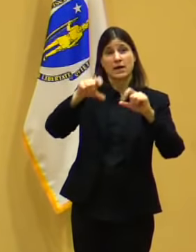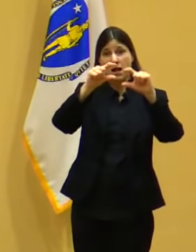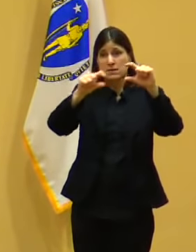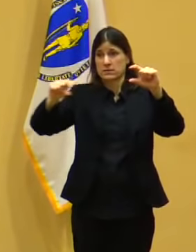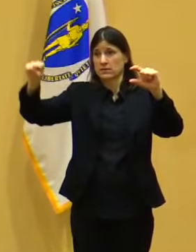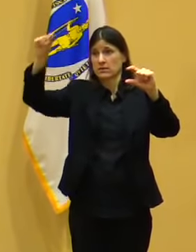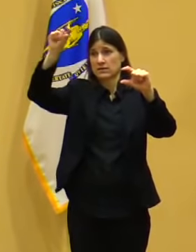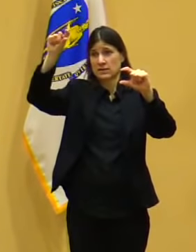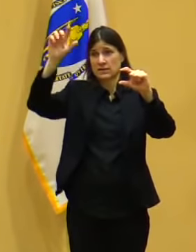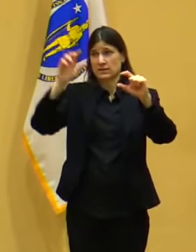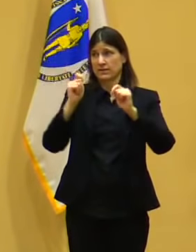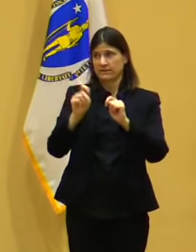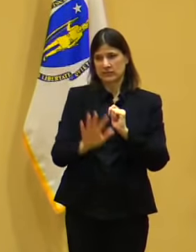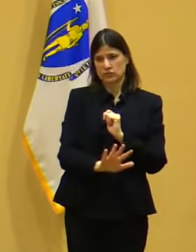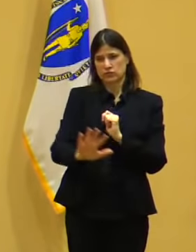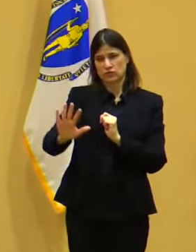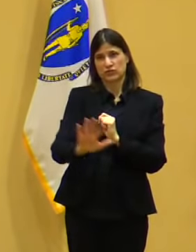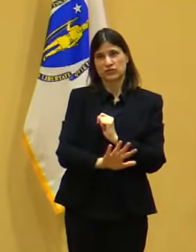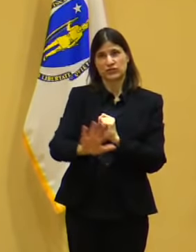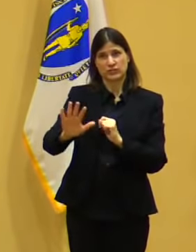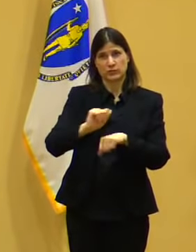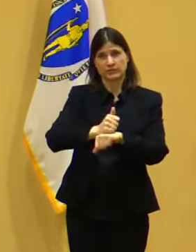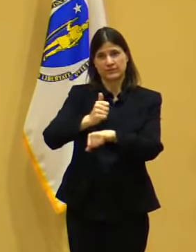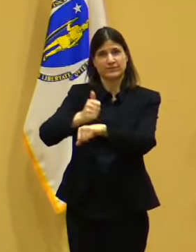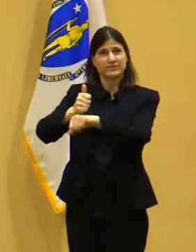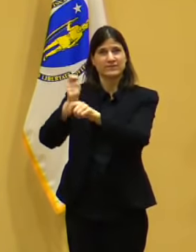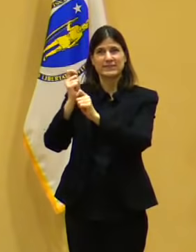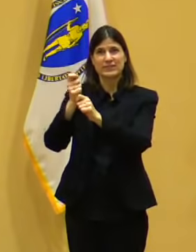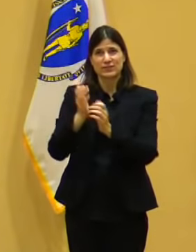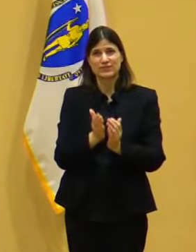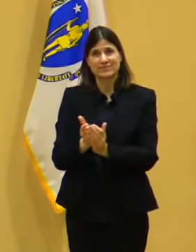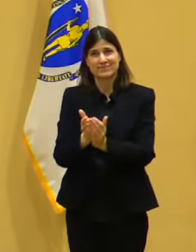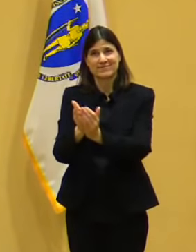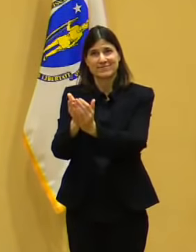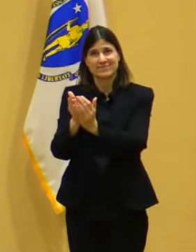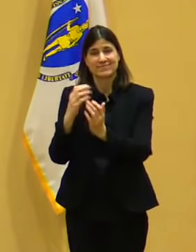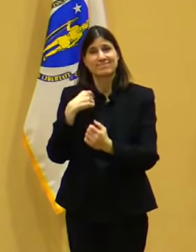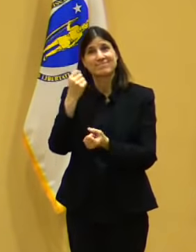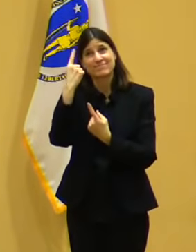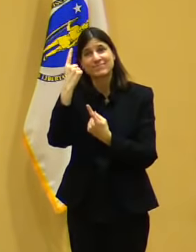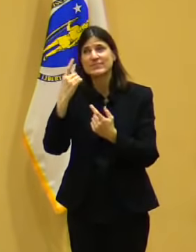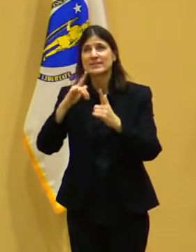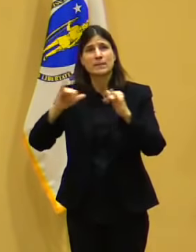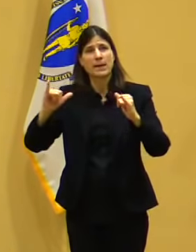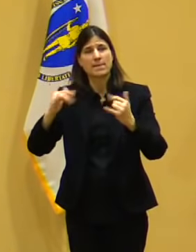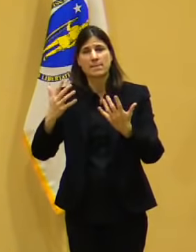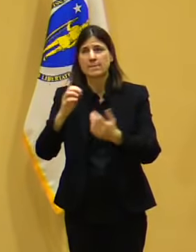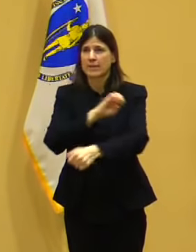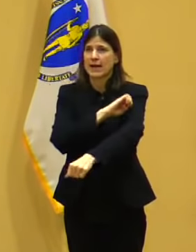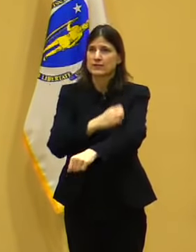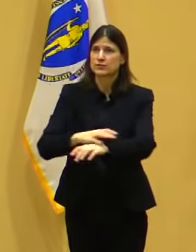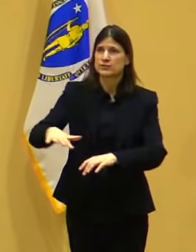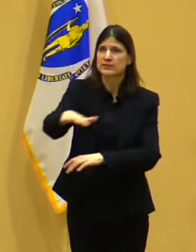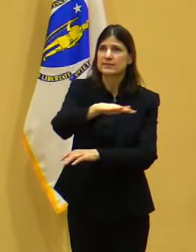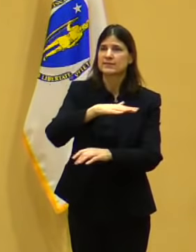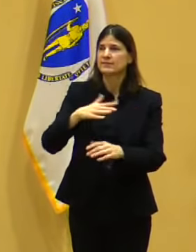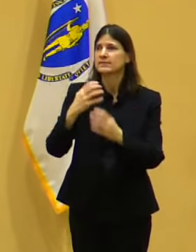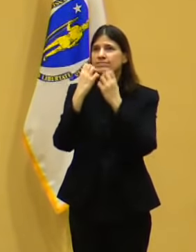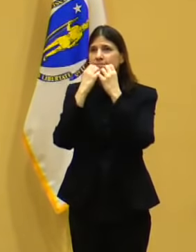clean and an important element of this country's energy future, which is offshore wind.